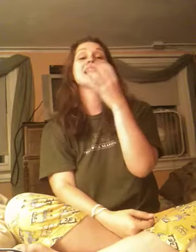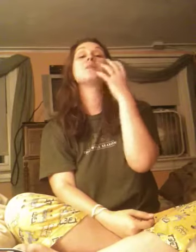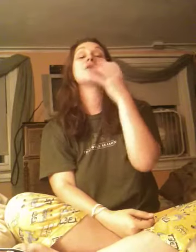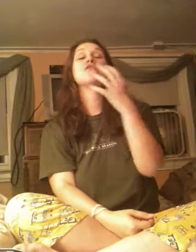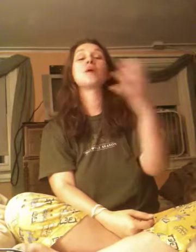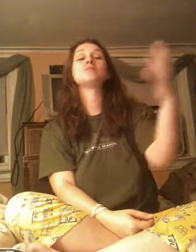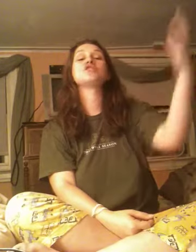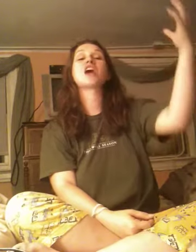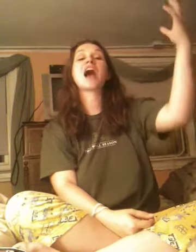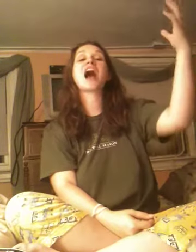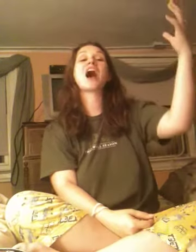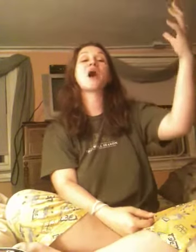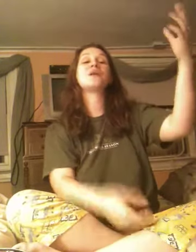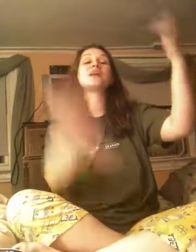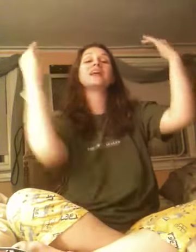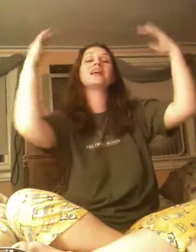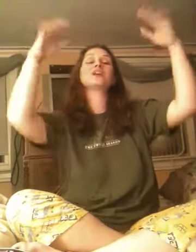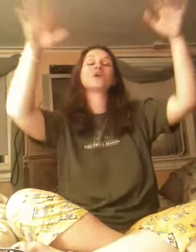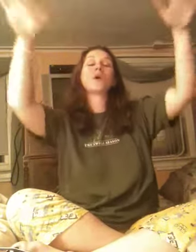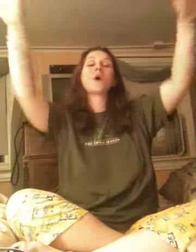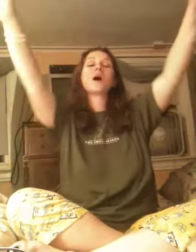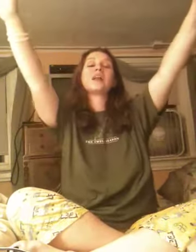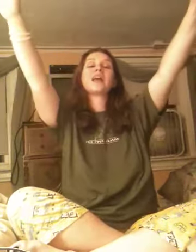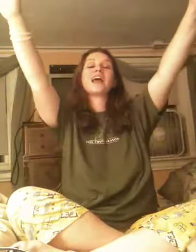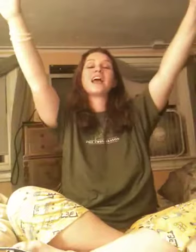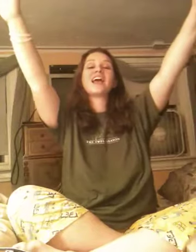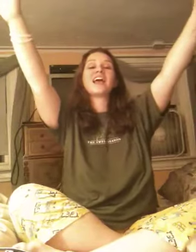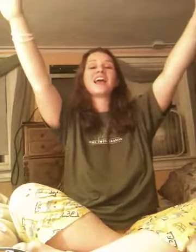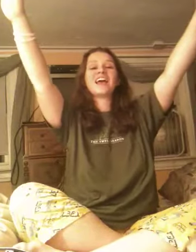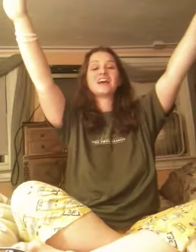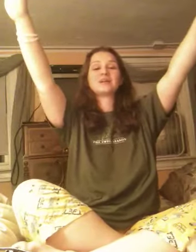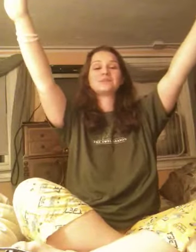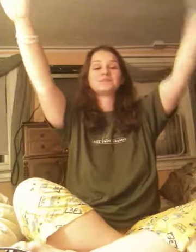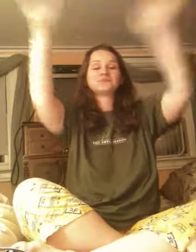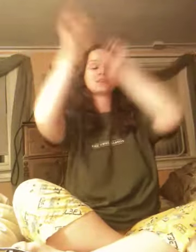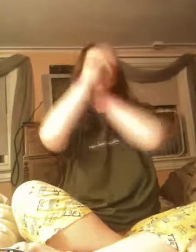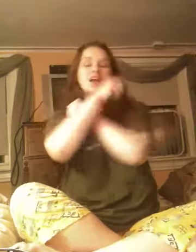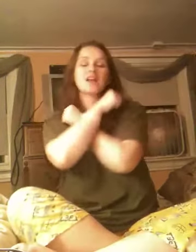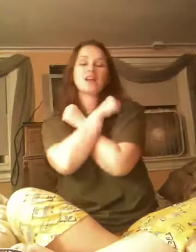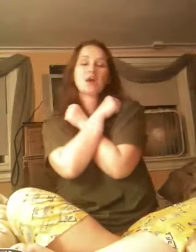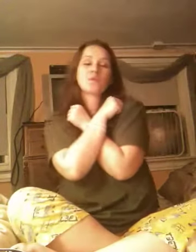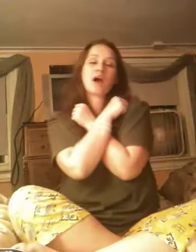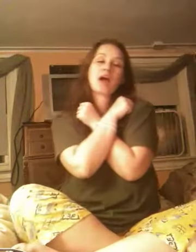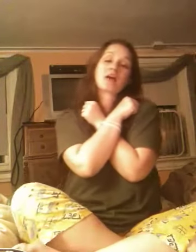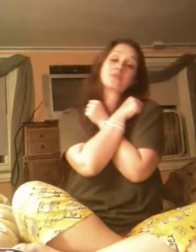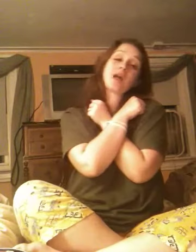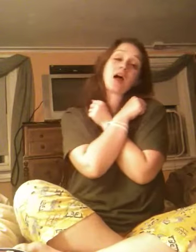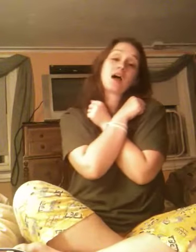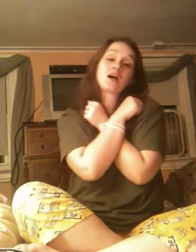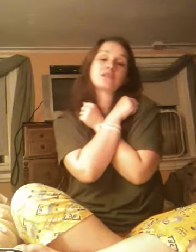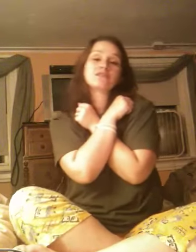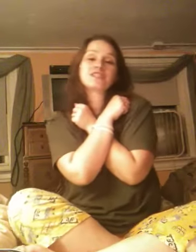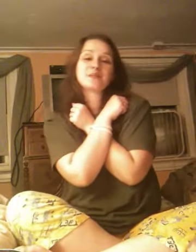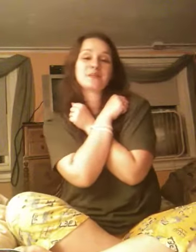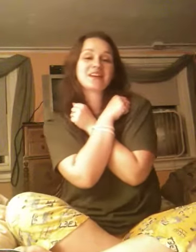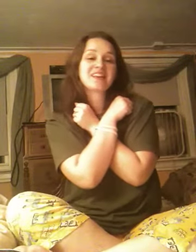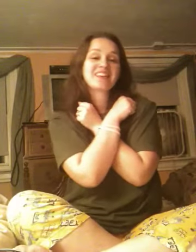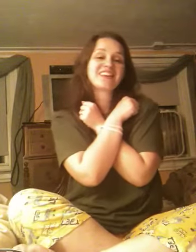keep from shouting your name? I know I am loved by the